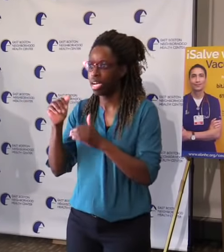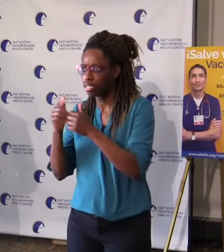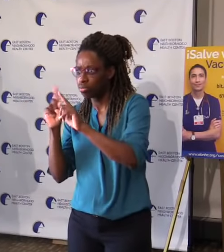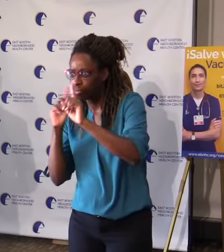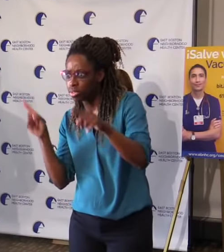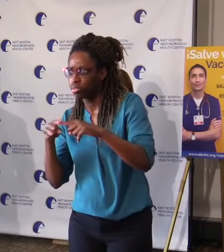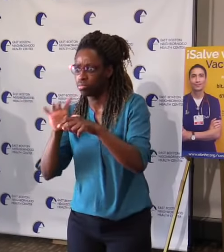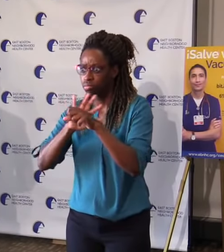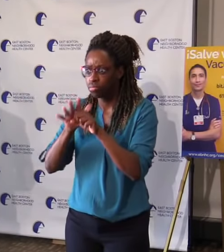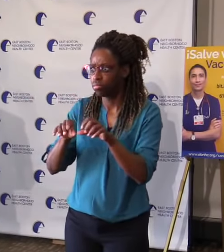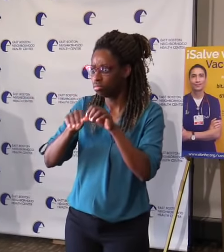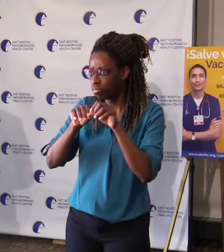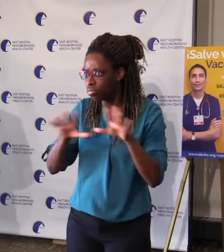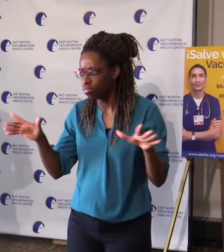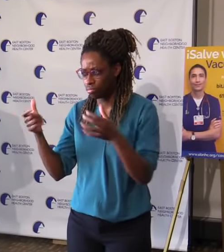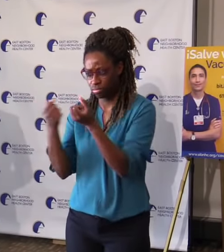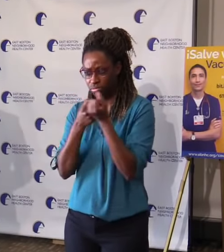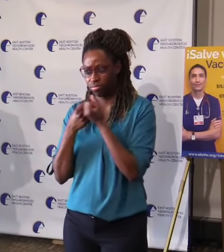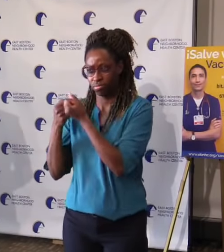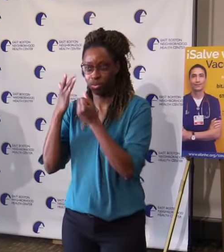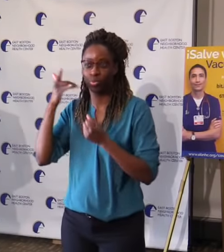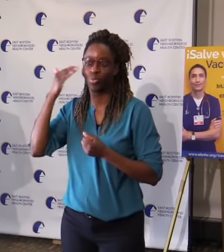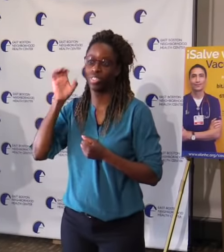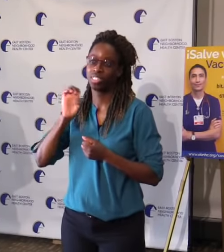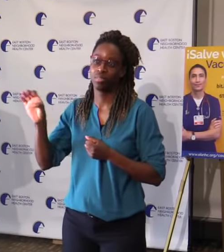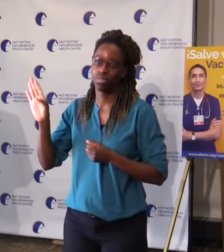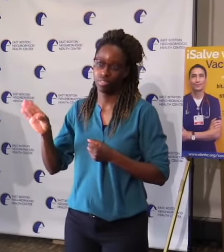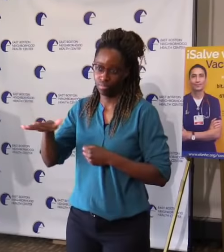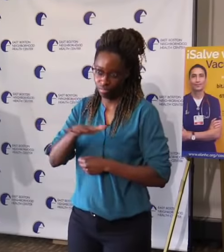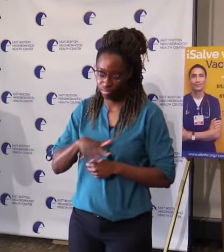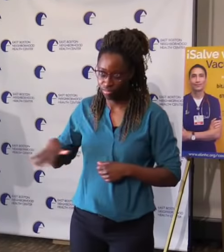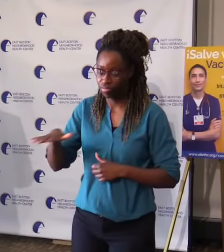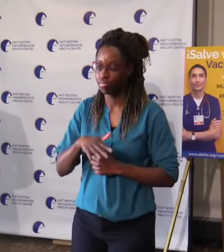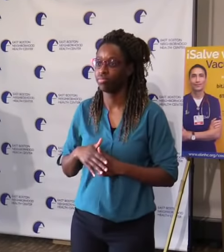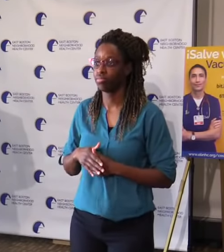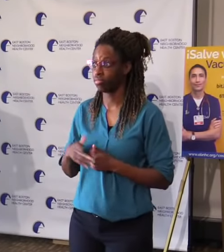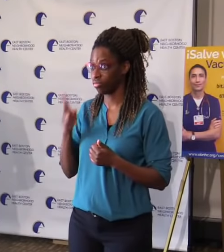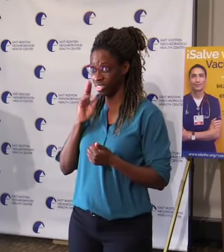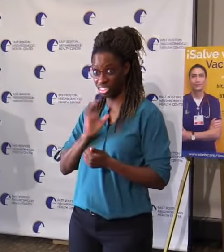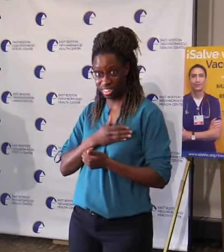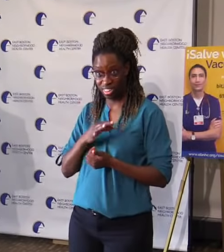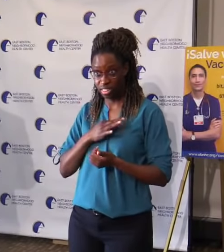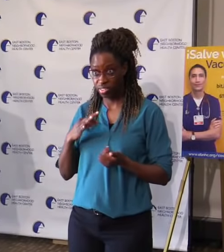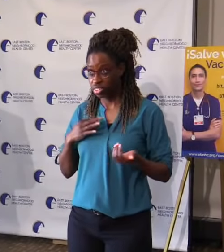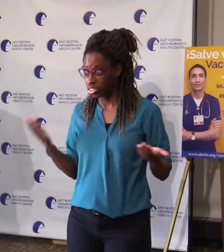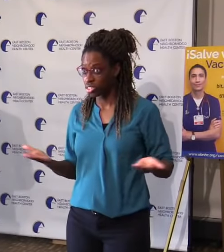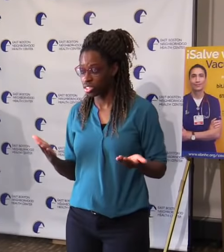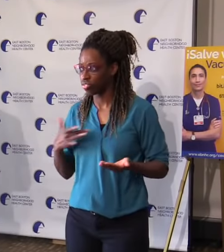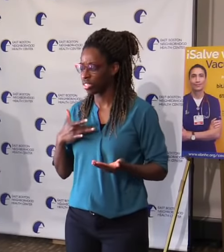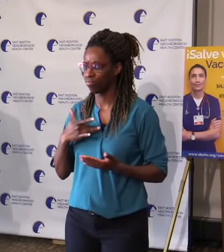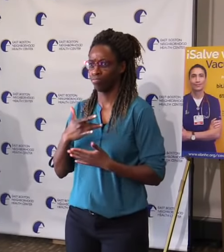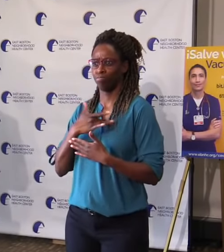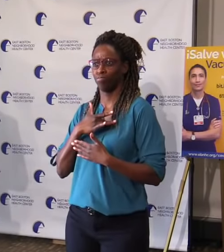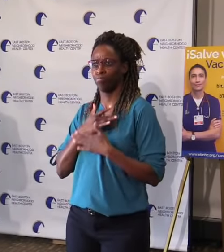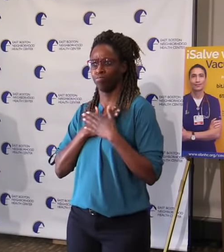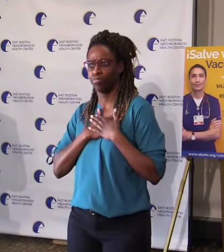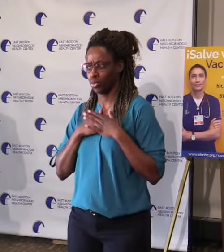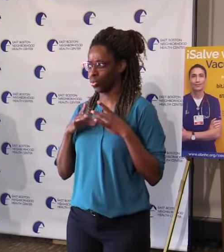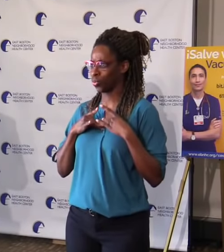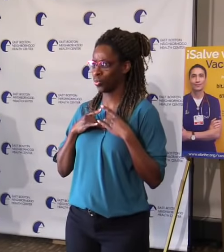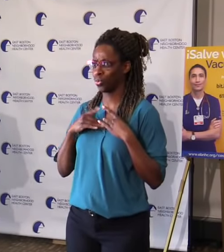our staff, this is personal. I grew up in this community. My family